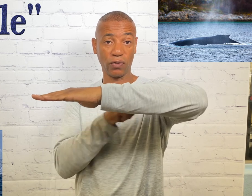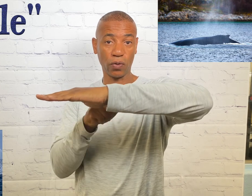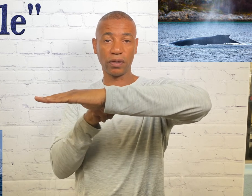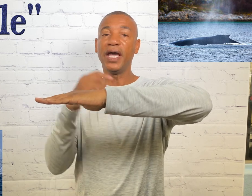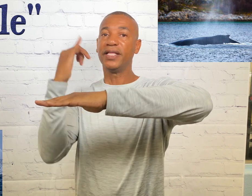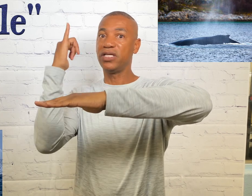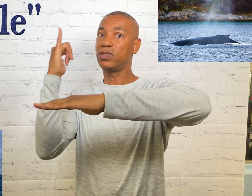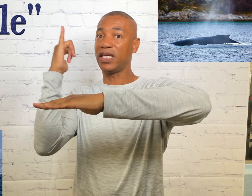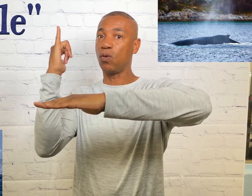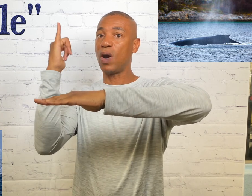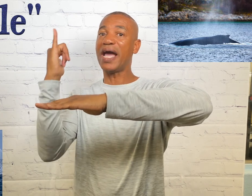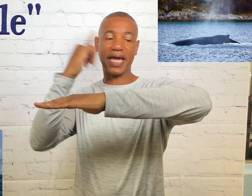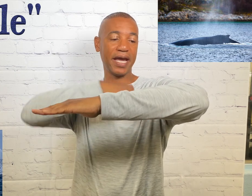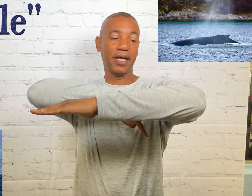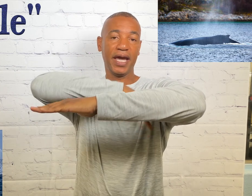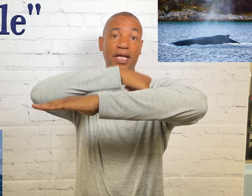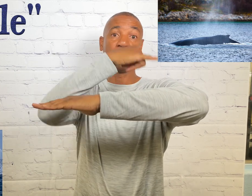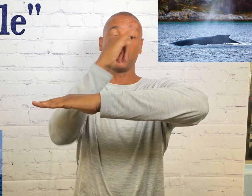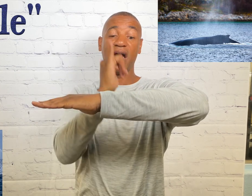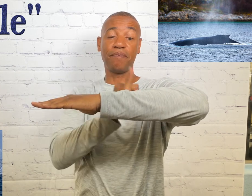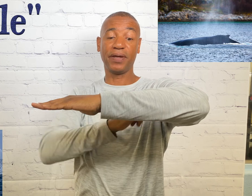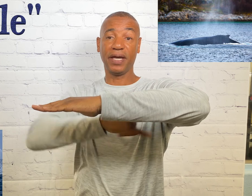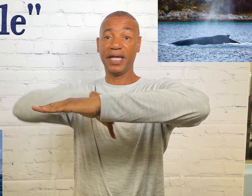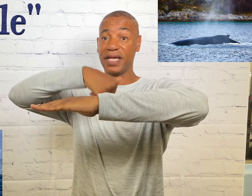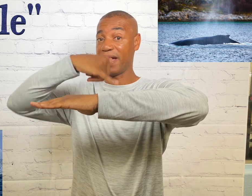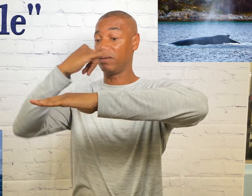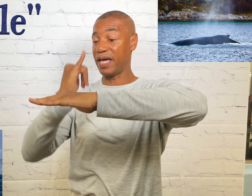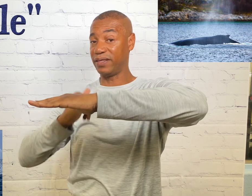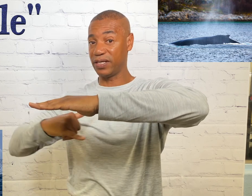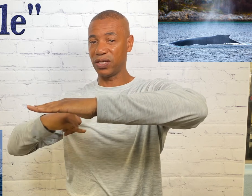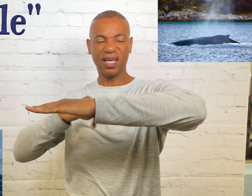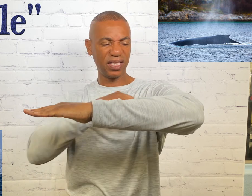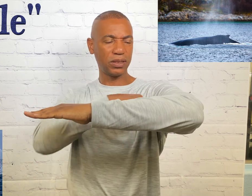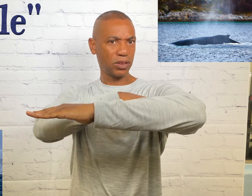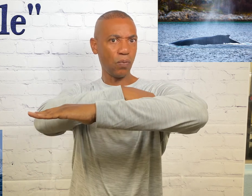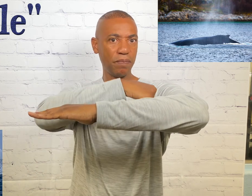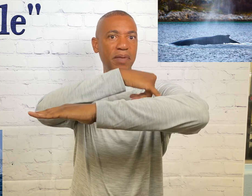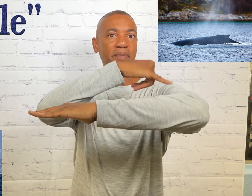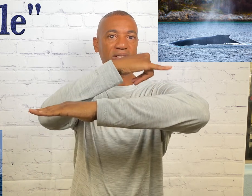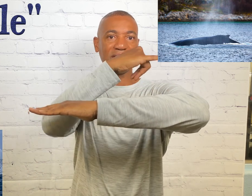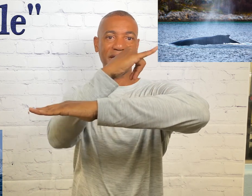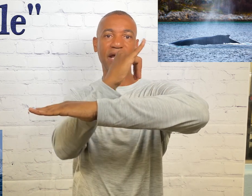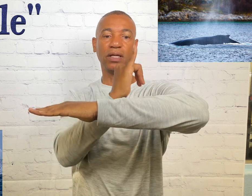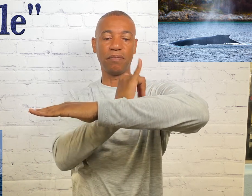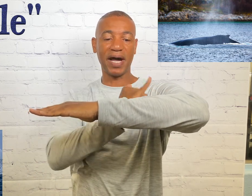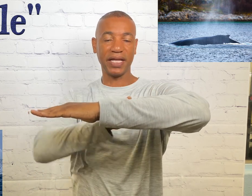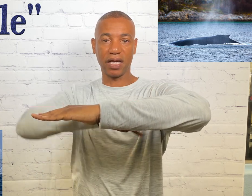the water. Then you take your Y hand and it goes up and down like this. This somewhat mimics the tail and the body coming